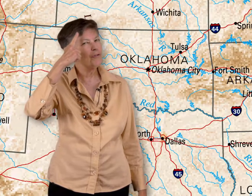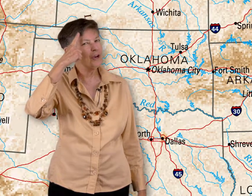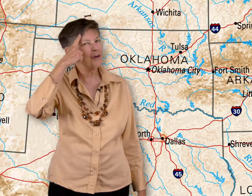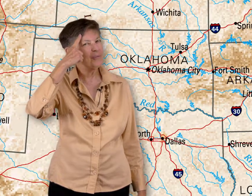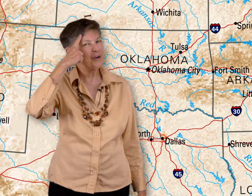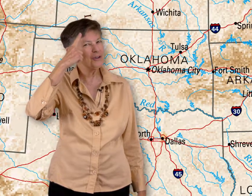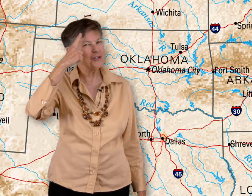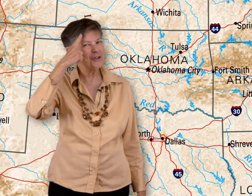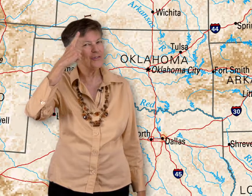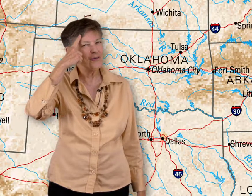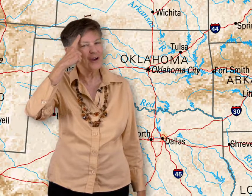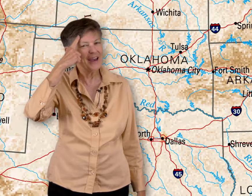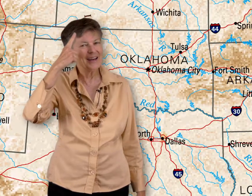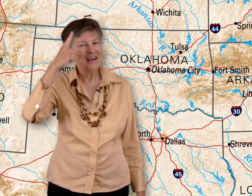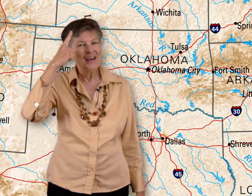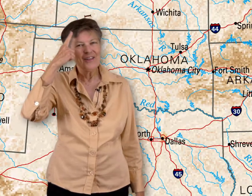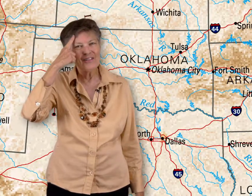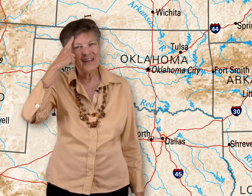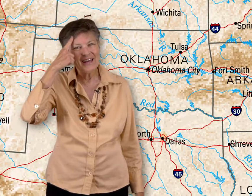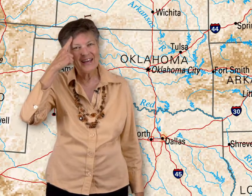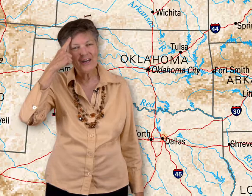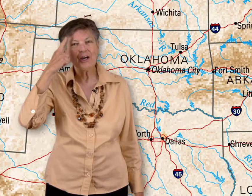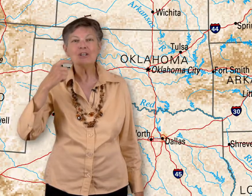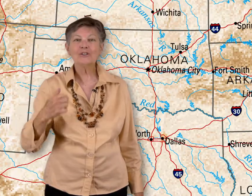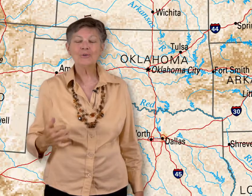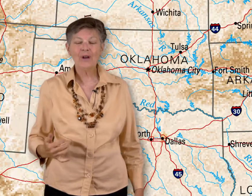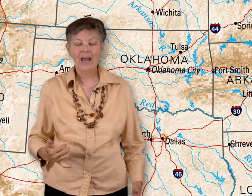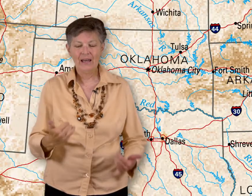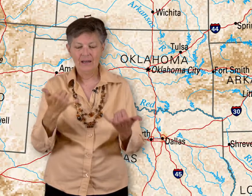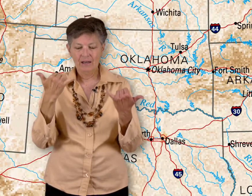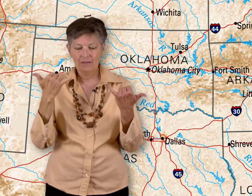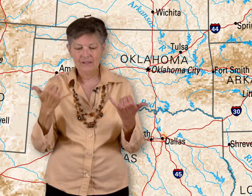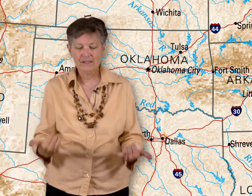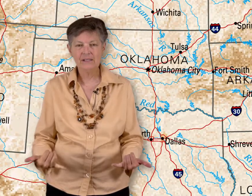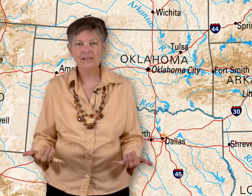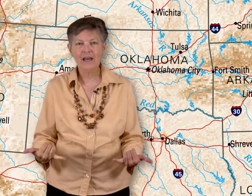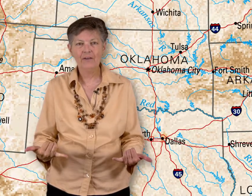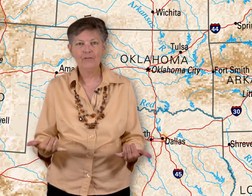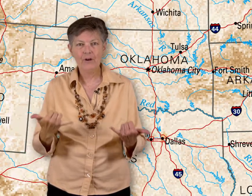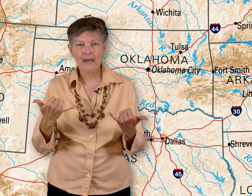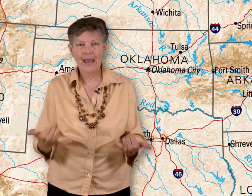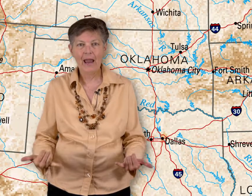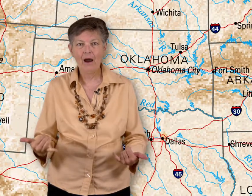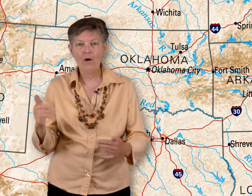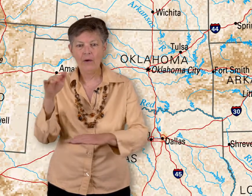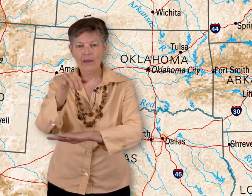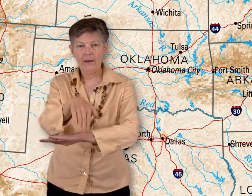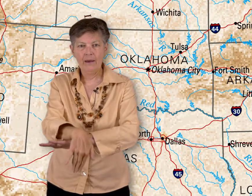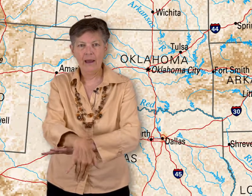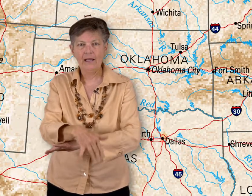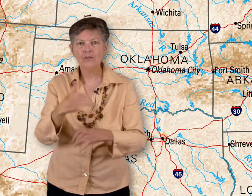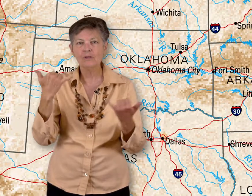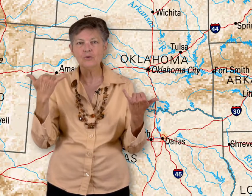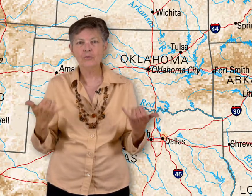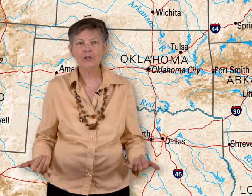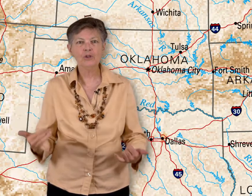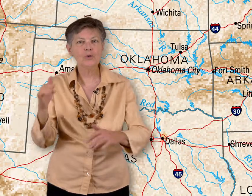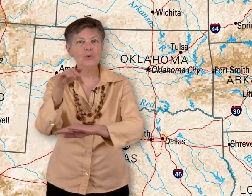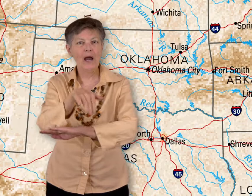finger up here to your forehead, thinking tonight. Now this is a sign for now and night, so this would be tonight